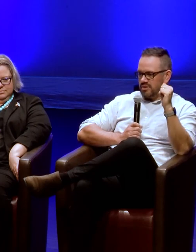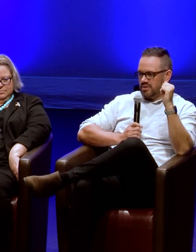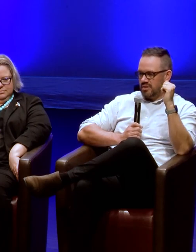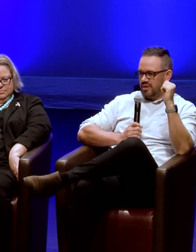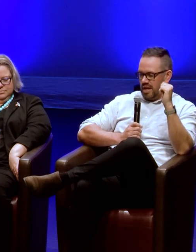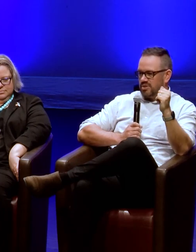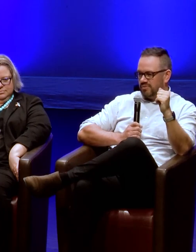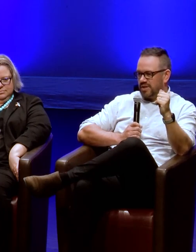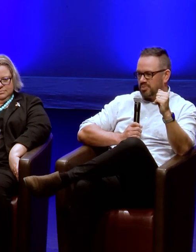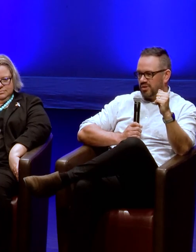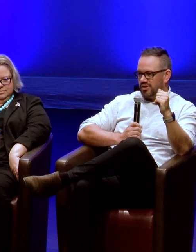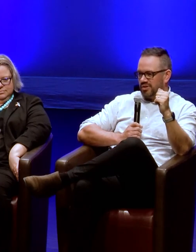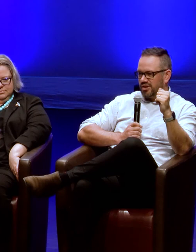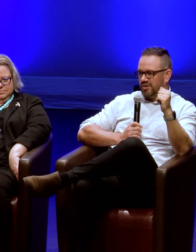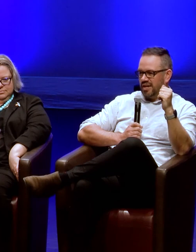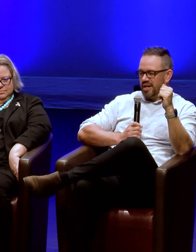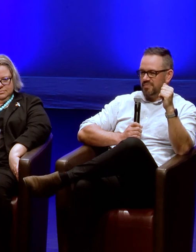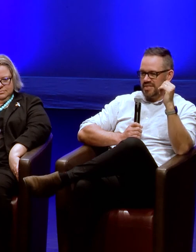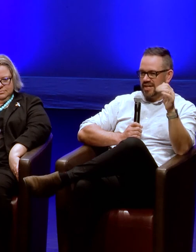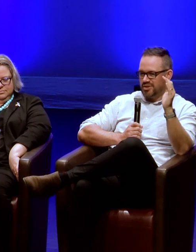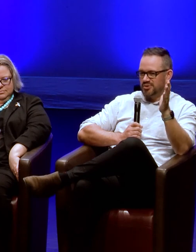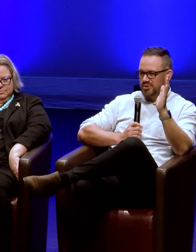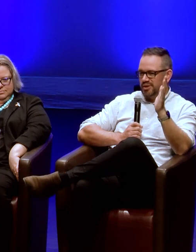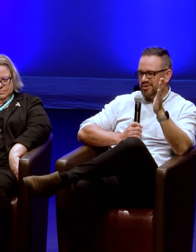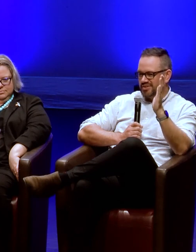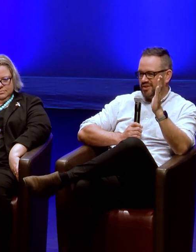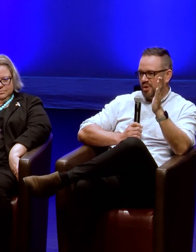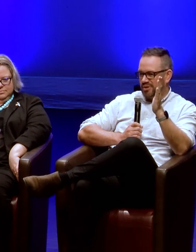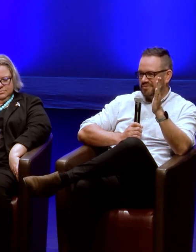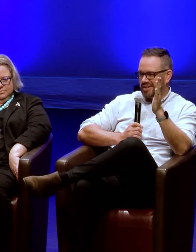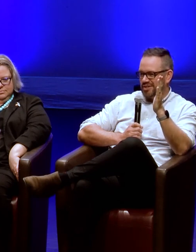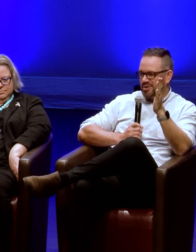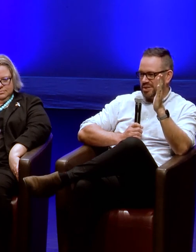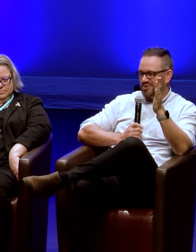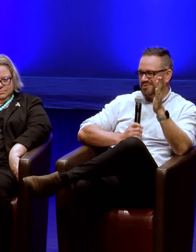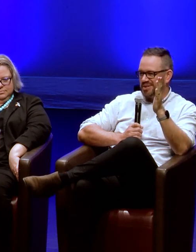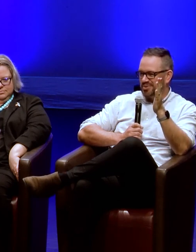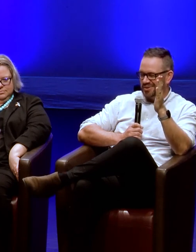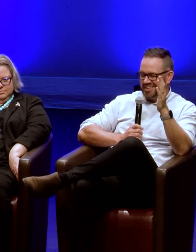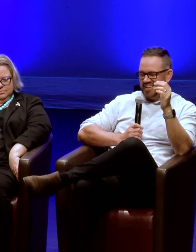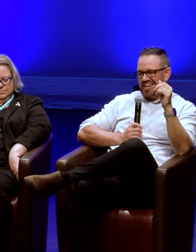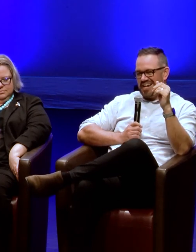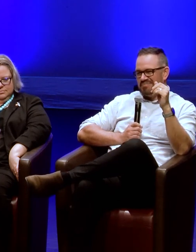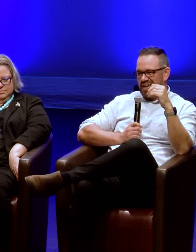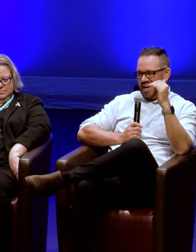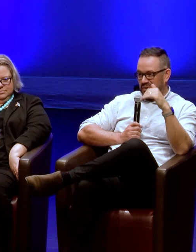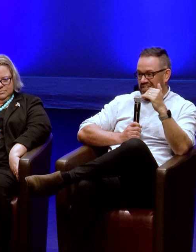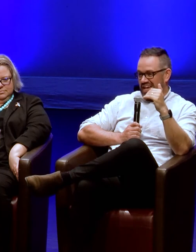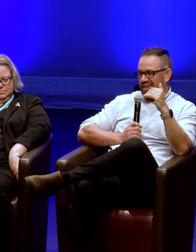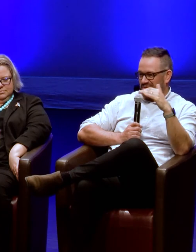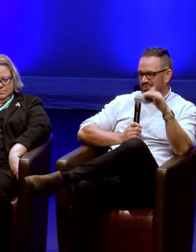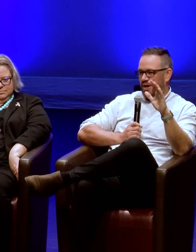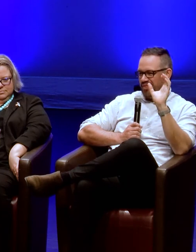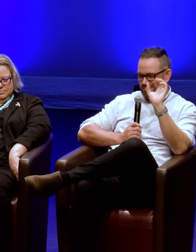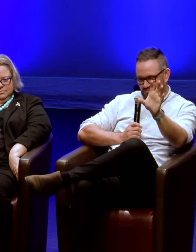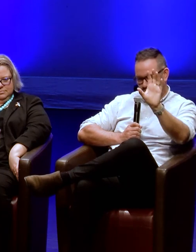a post happens on Facebook. know, the teenager who's still an old enough teenager to be using Facebook, with a